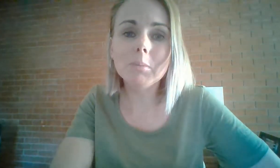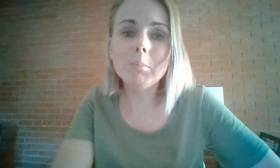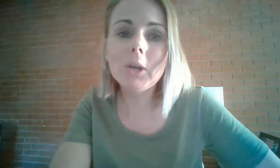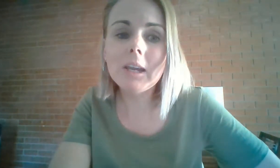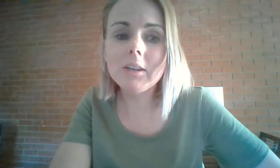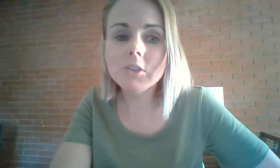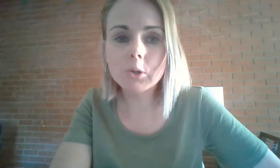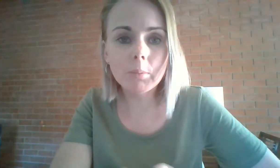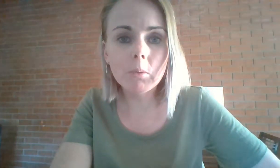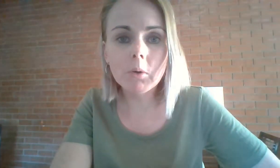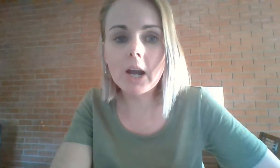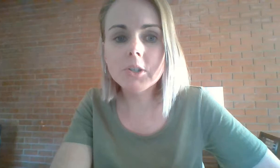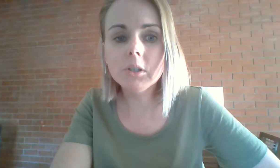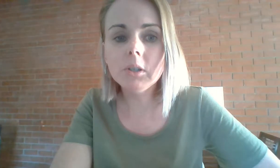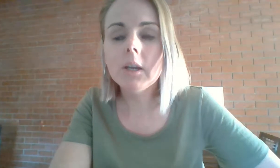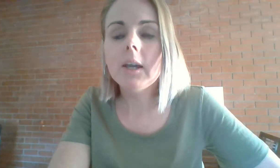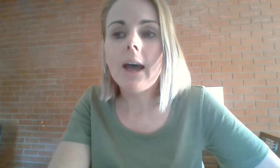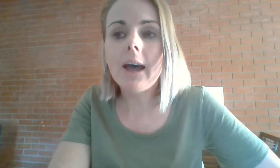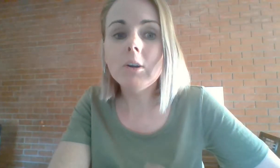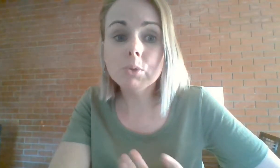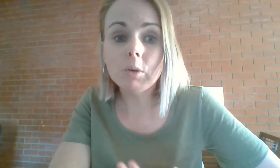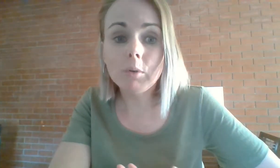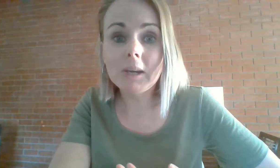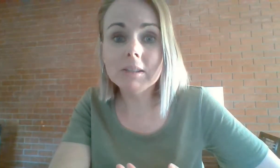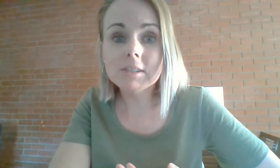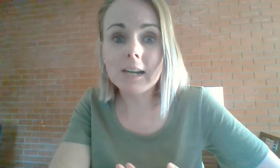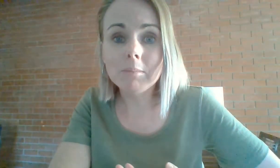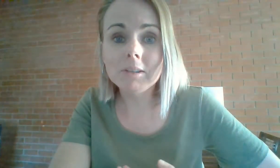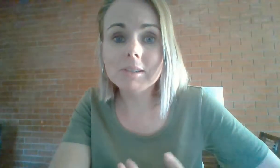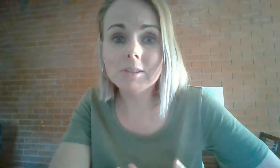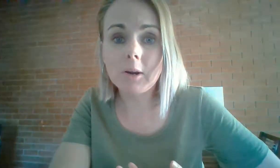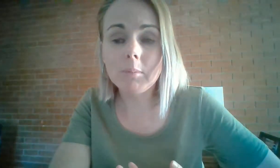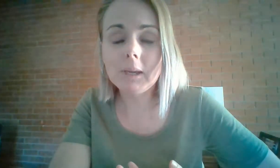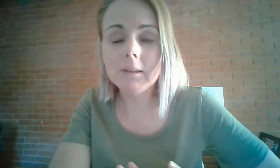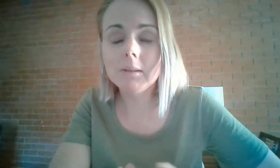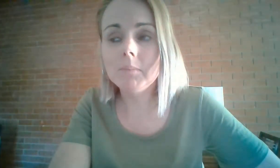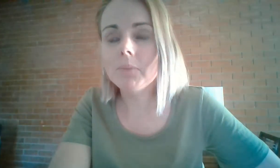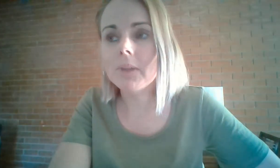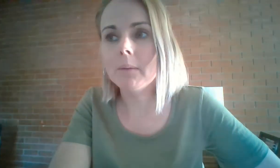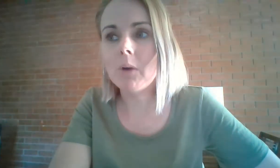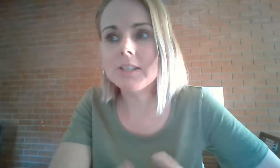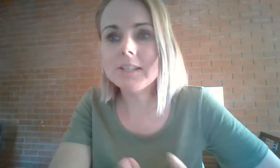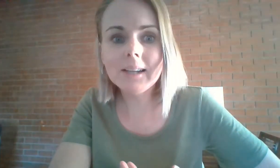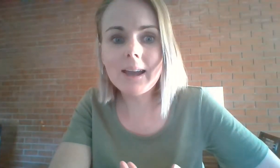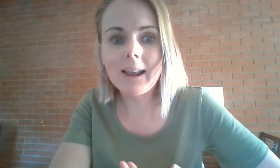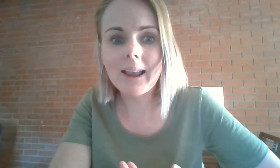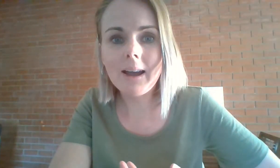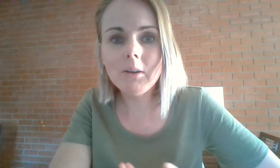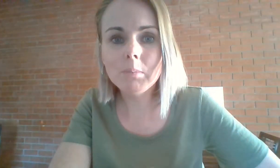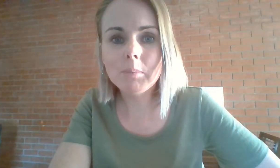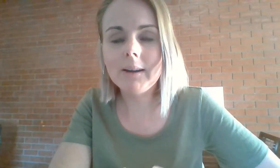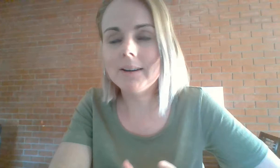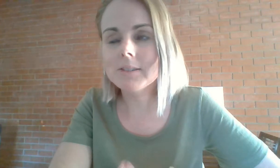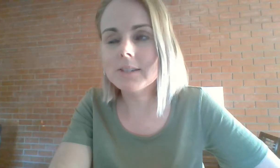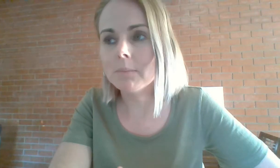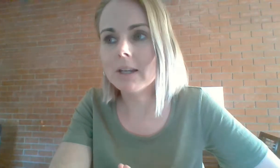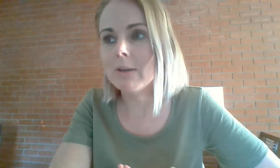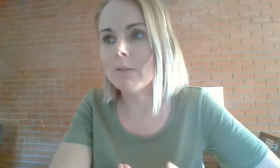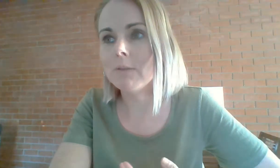the body, just copy what I do and also repeat the statements as I repeat them. Ideally out loud, but understandably if